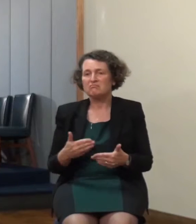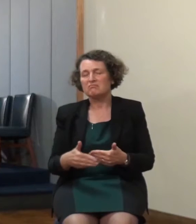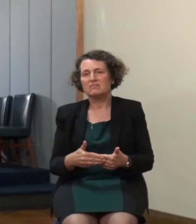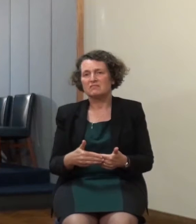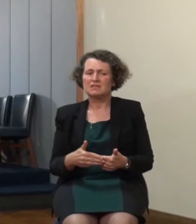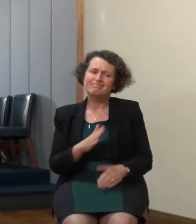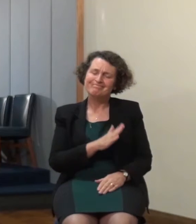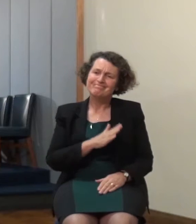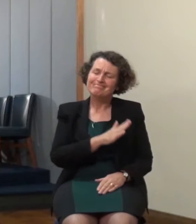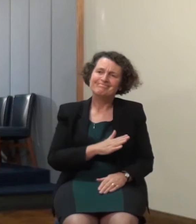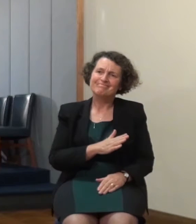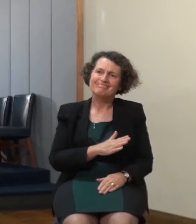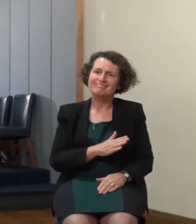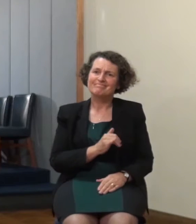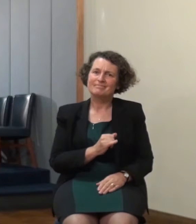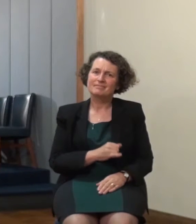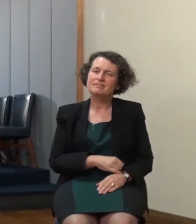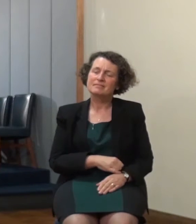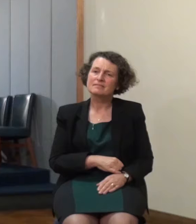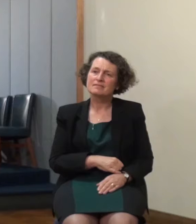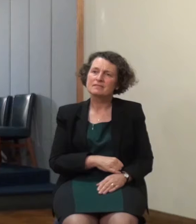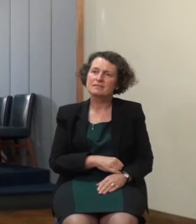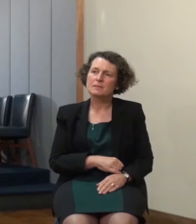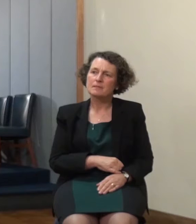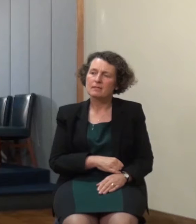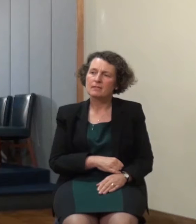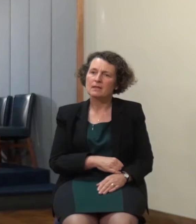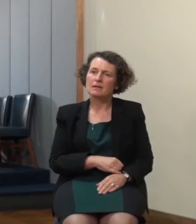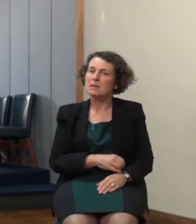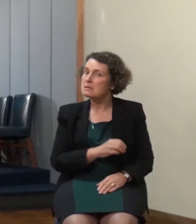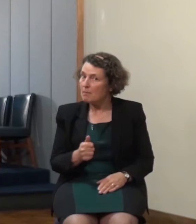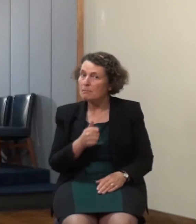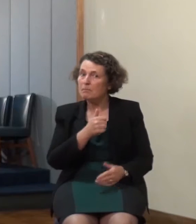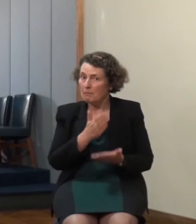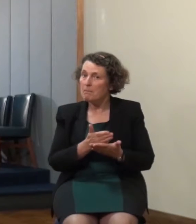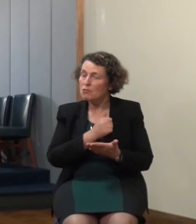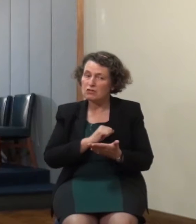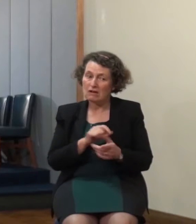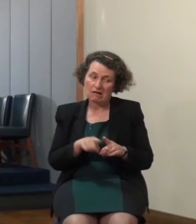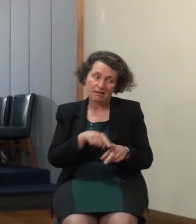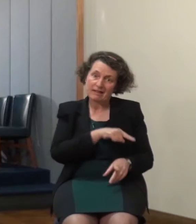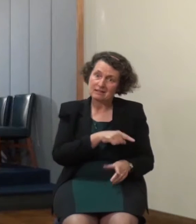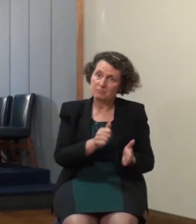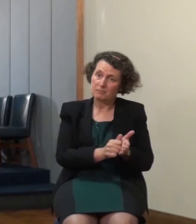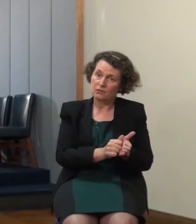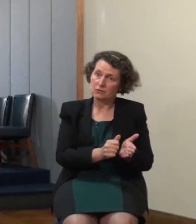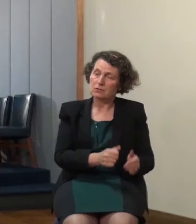now the wise virgins picture people who maintain their